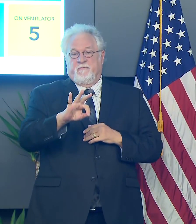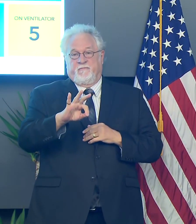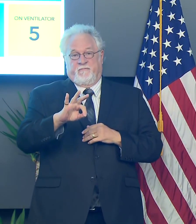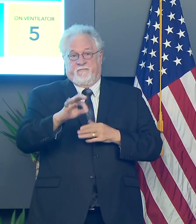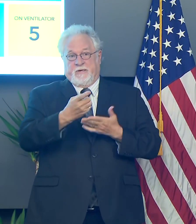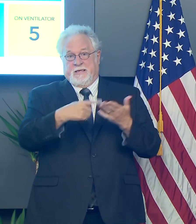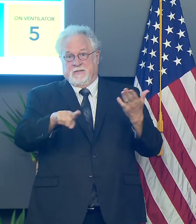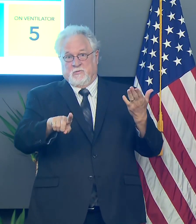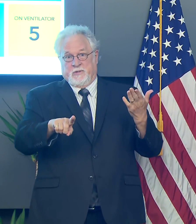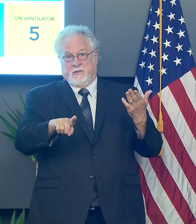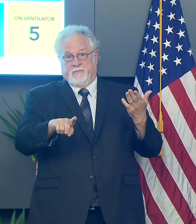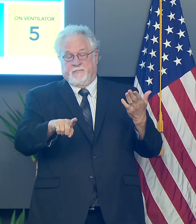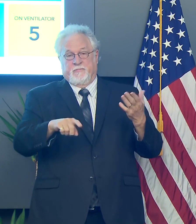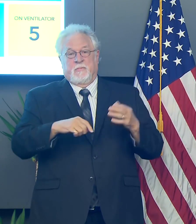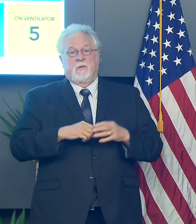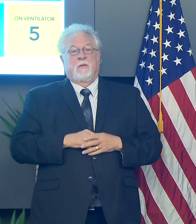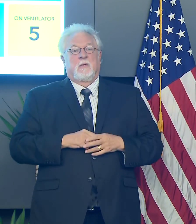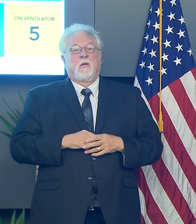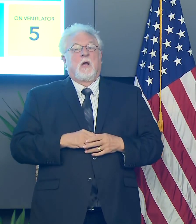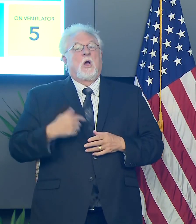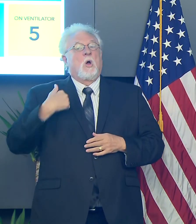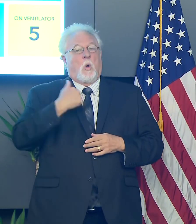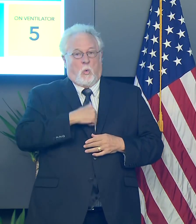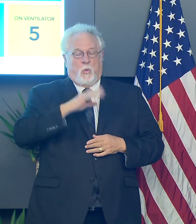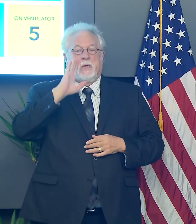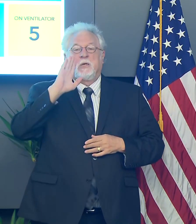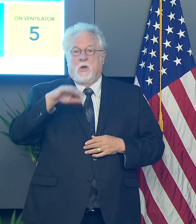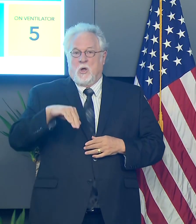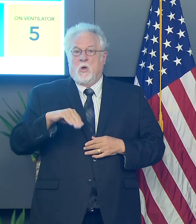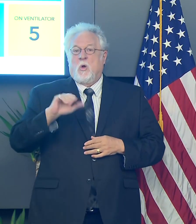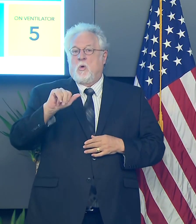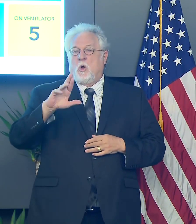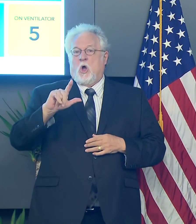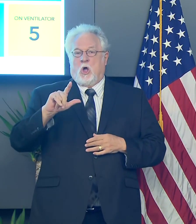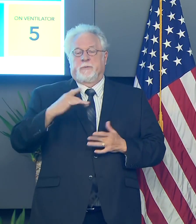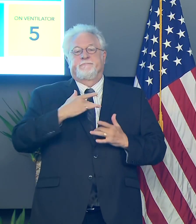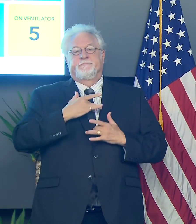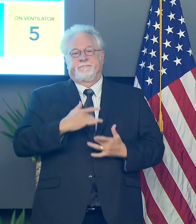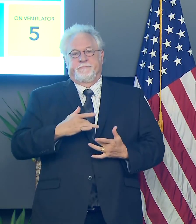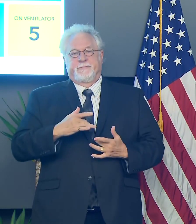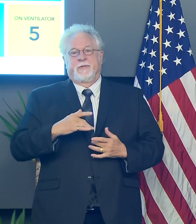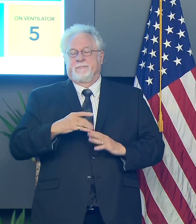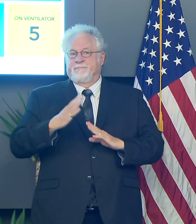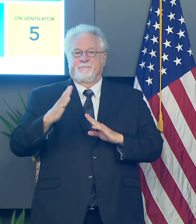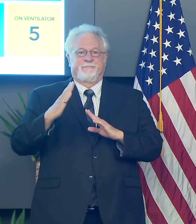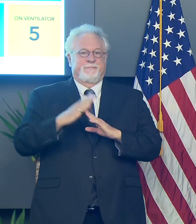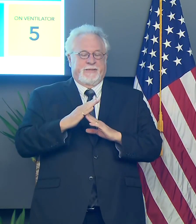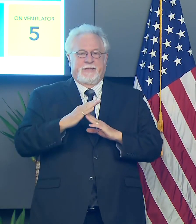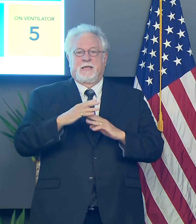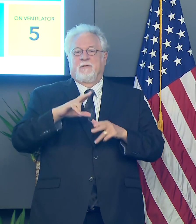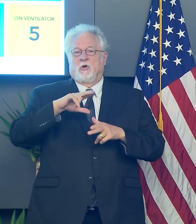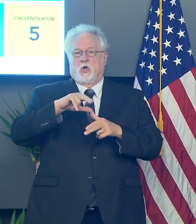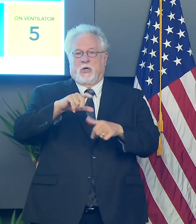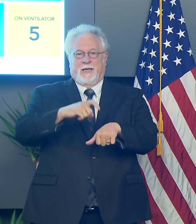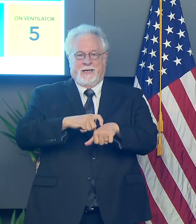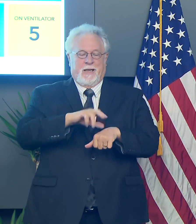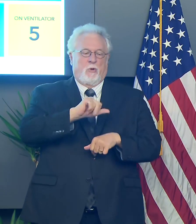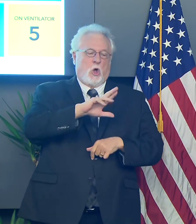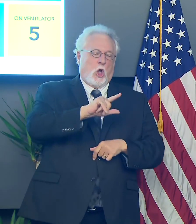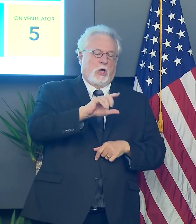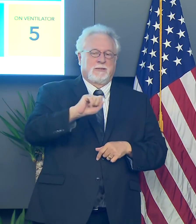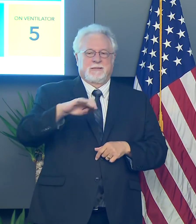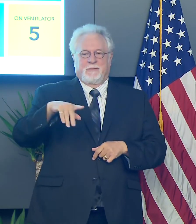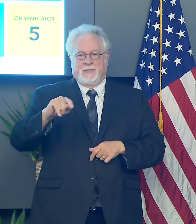early as next week. We do know that, uh, August is typically around the peak of hurricane season. It's August and September.